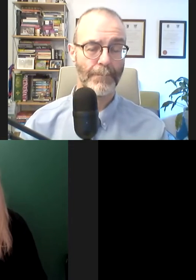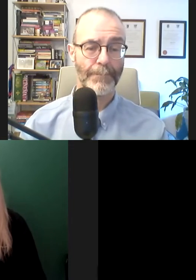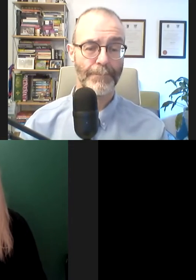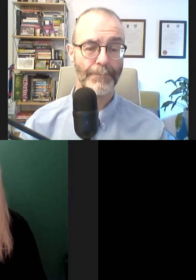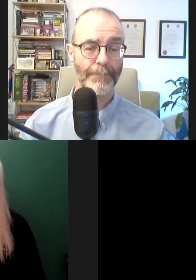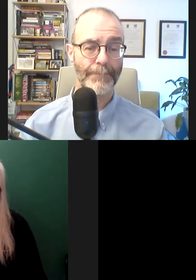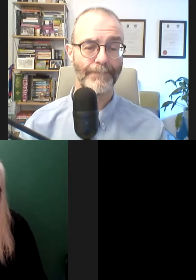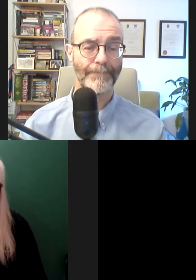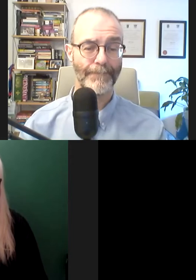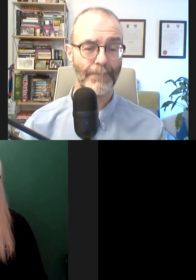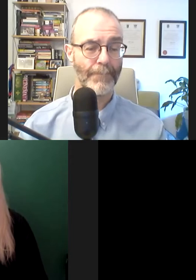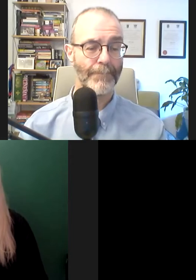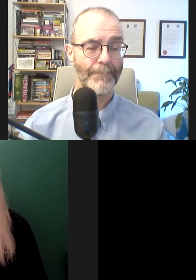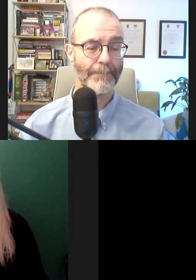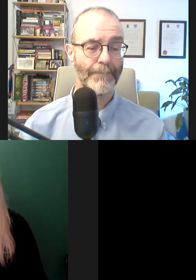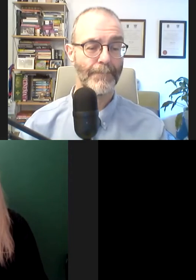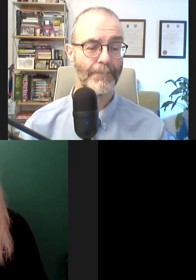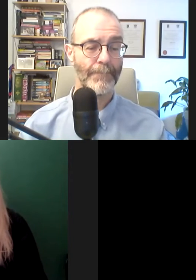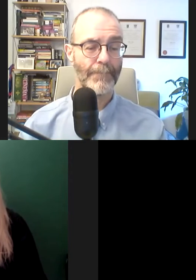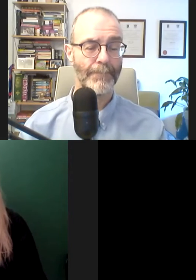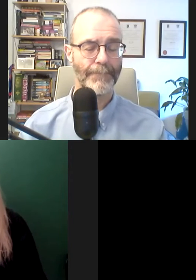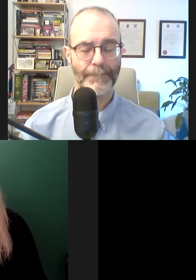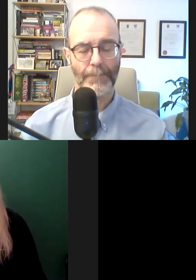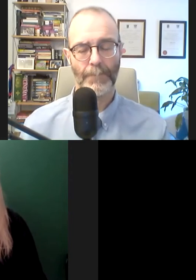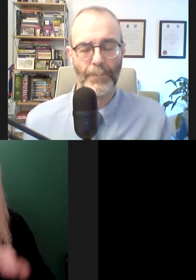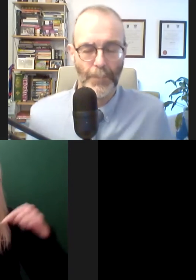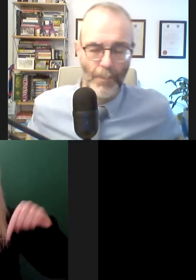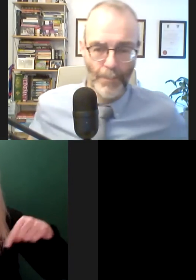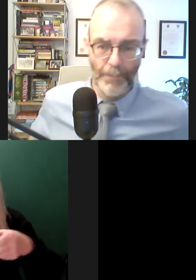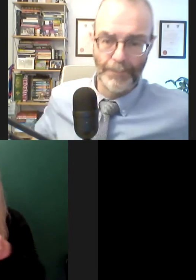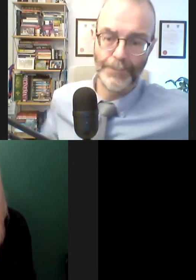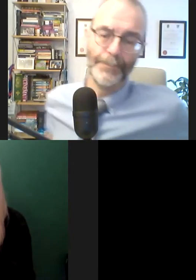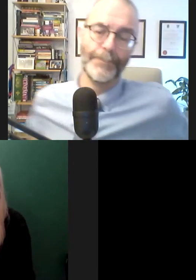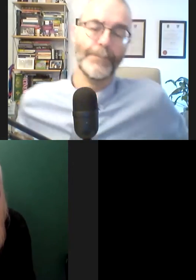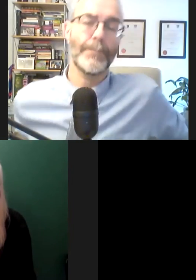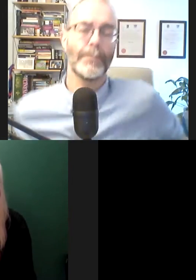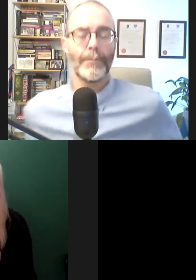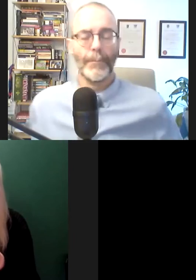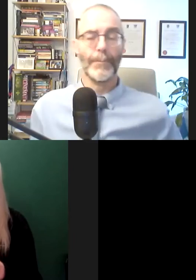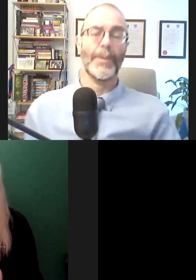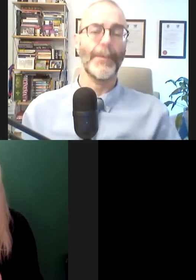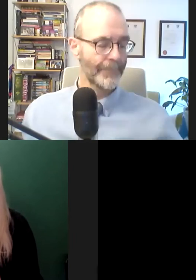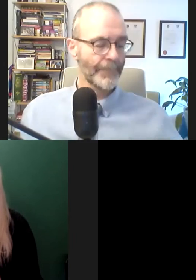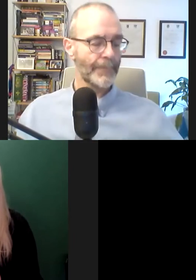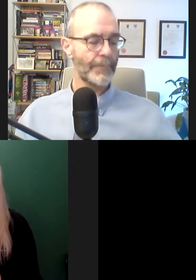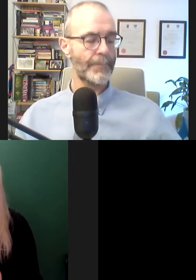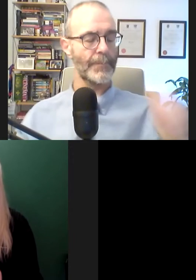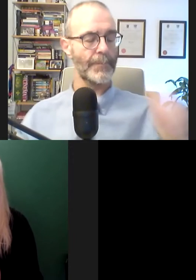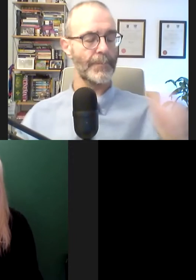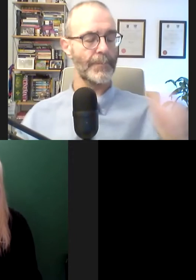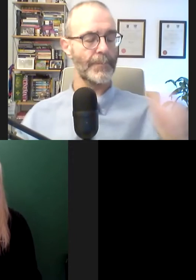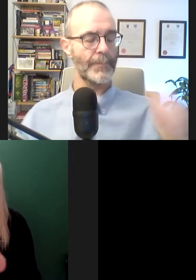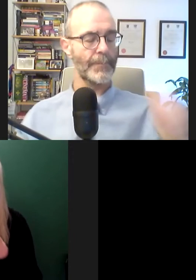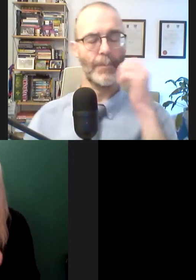Thank you very much, Barry. It is lovely to be here again for the third seminar of this